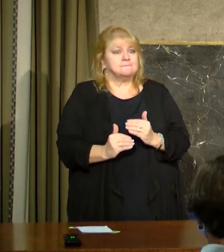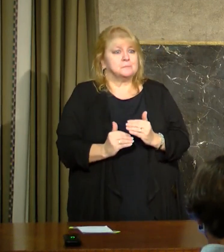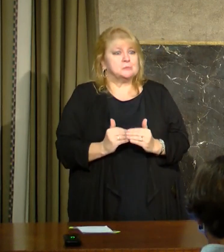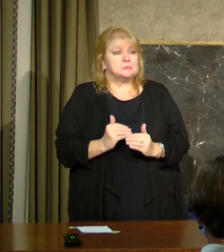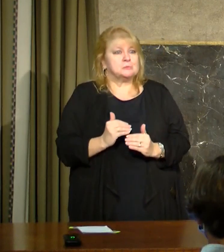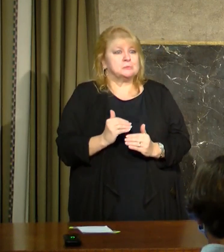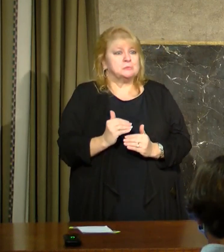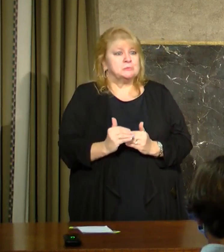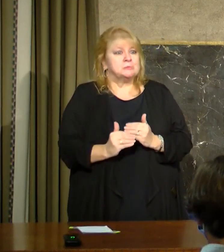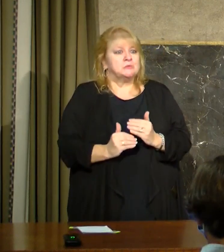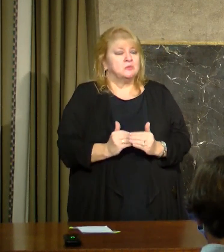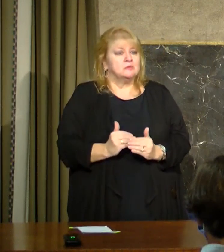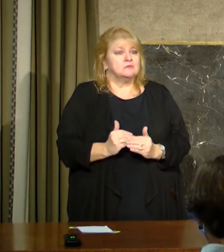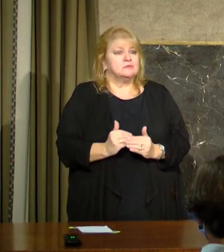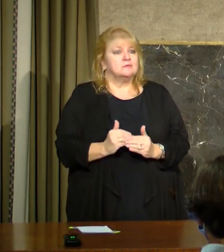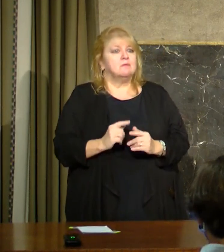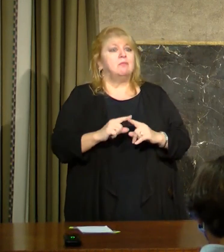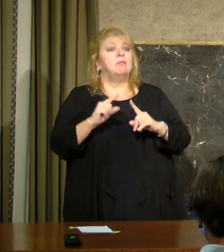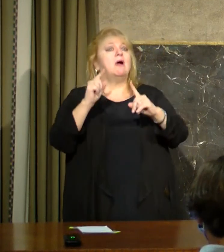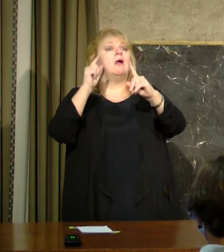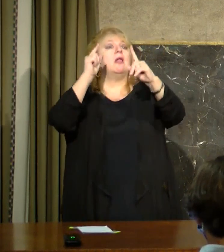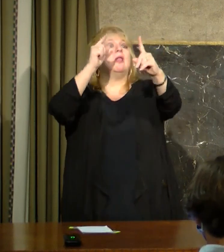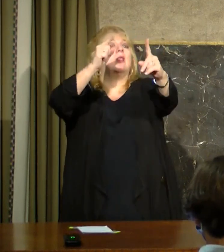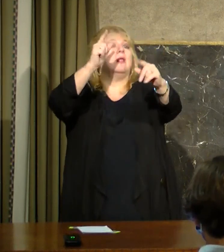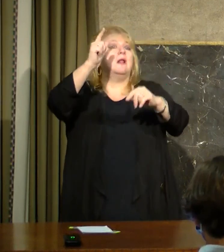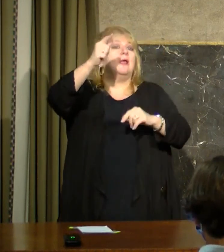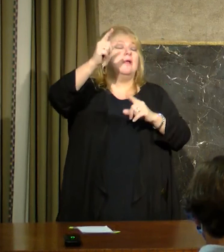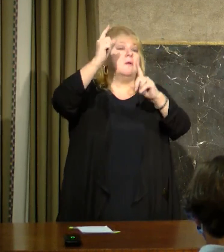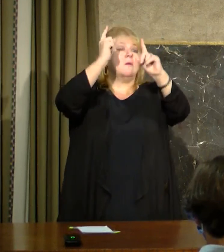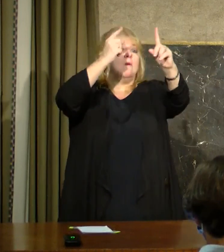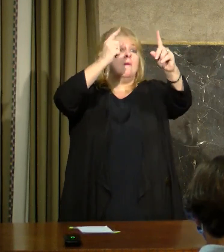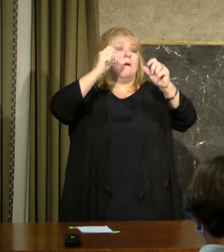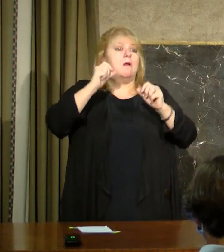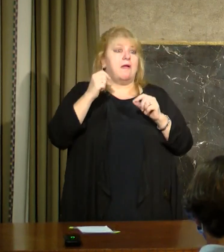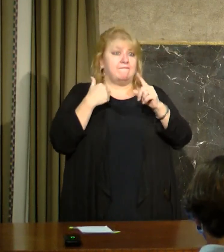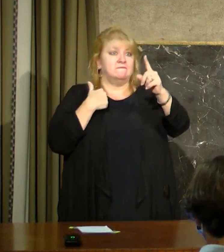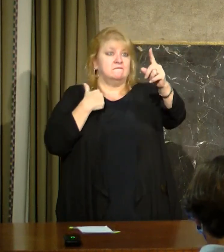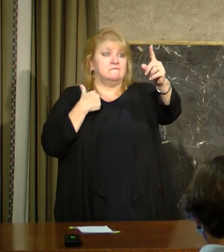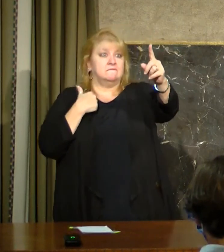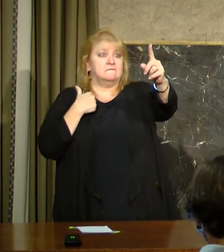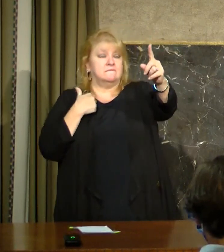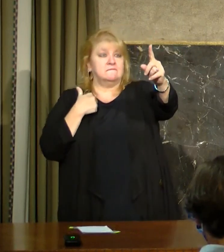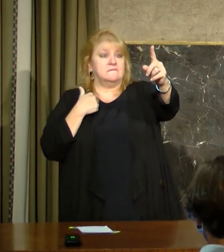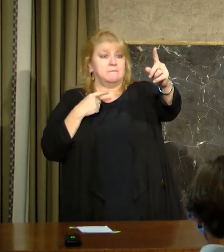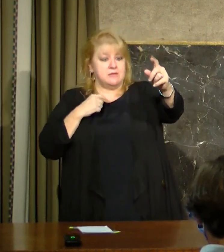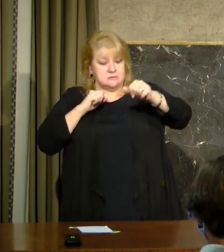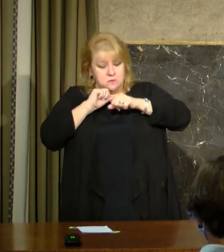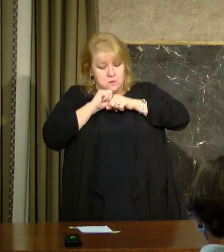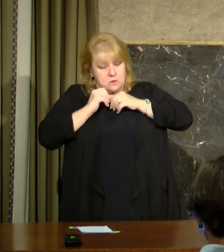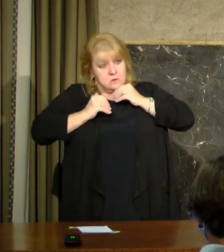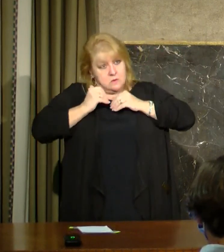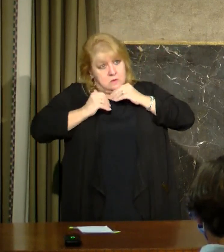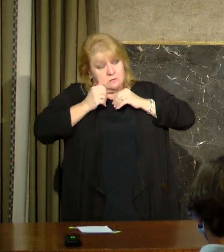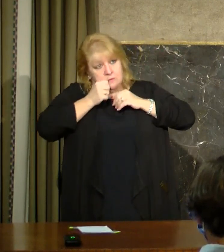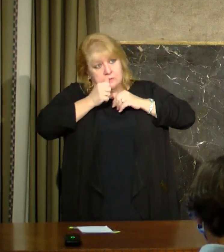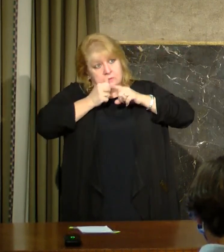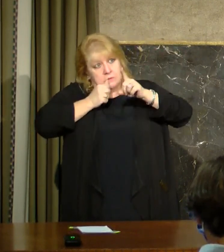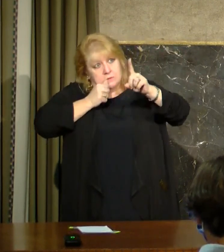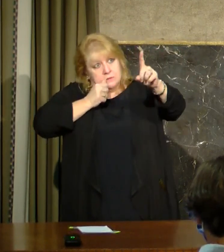But we have something to look forward to. And that is if we do the best we can in a few months,